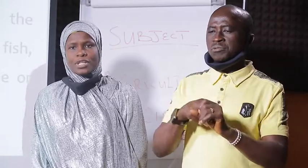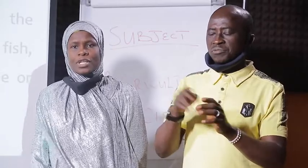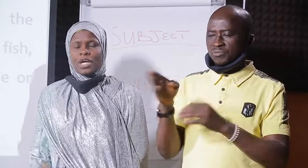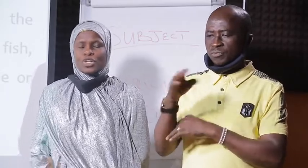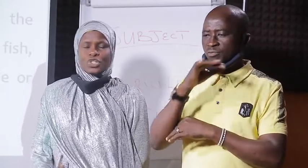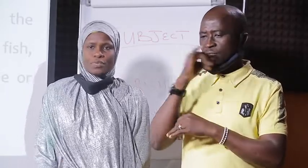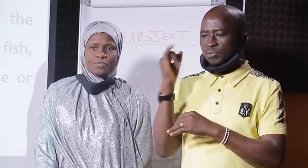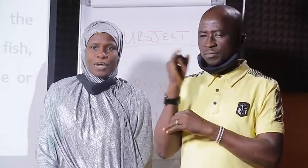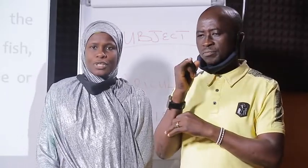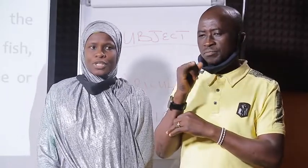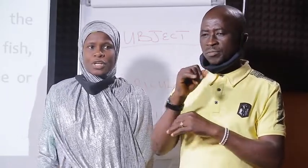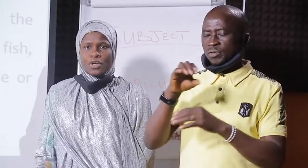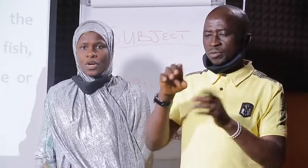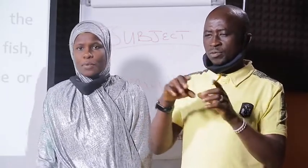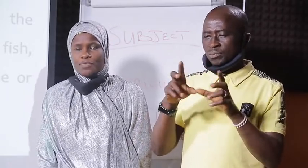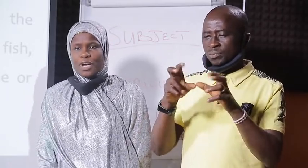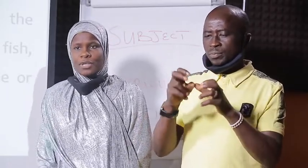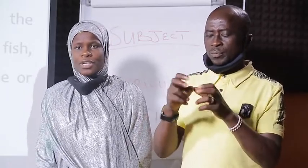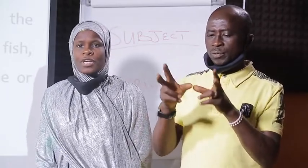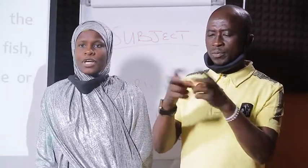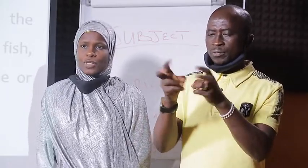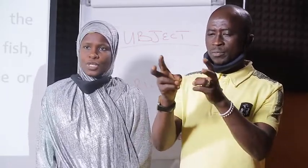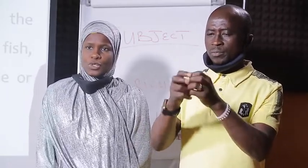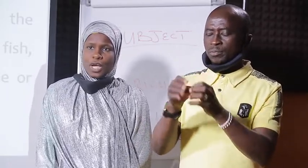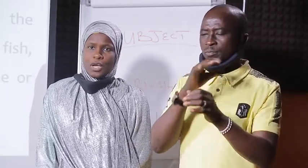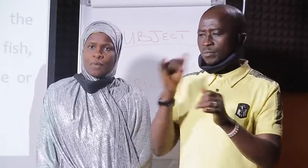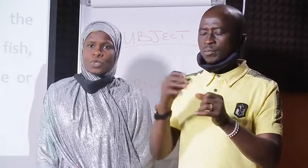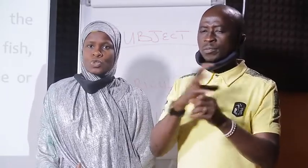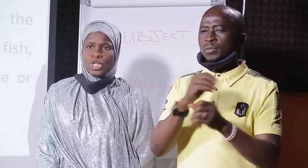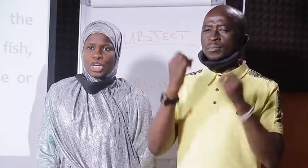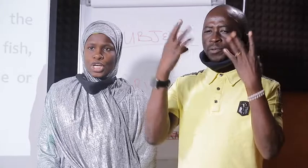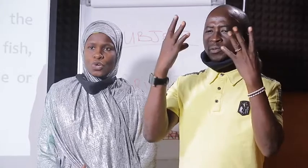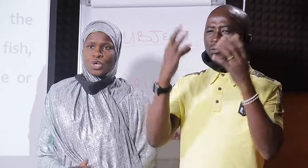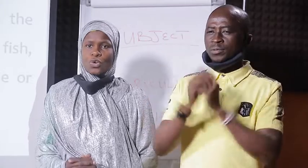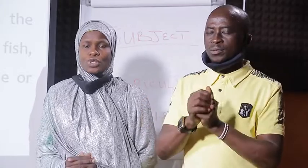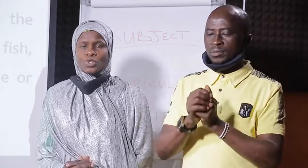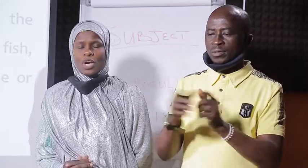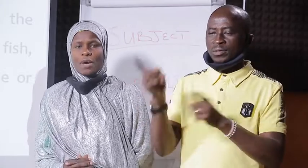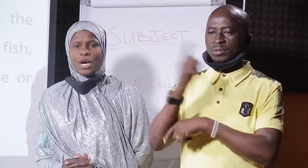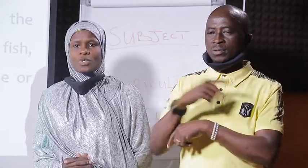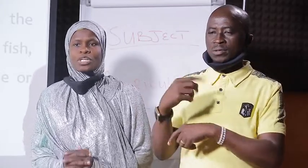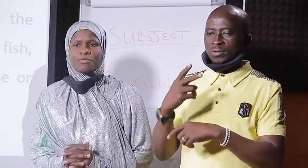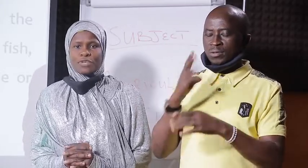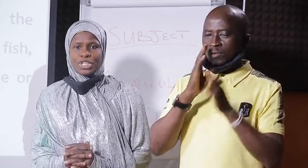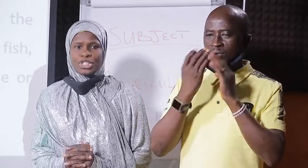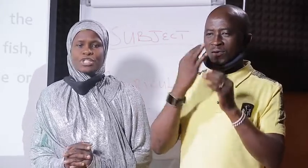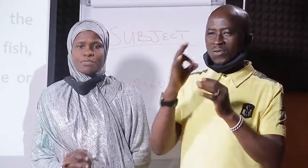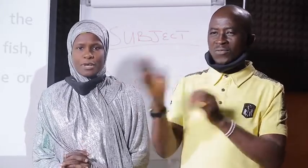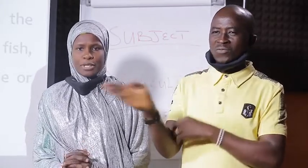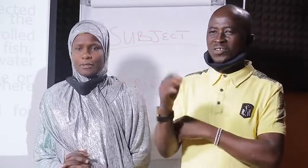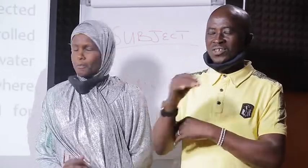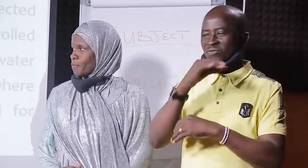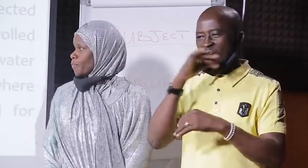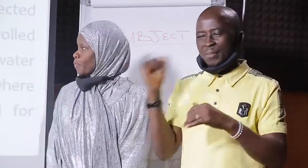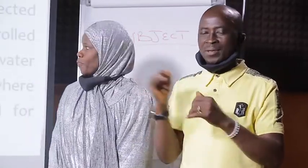farming, shrimp farming, crab farming, etc. But today we are going to talk about fish